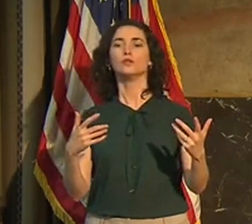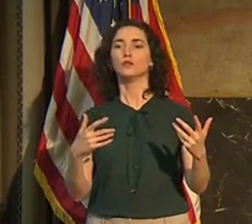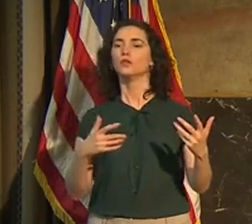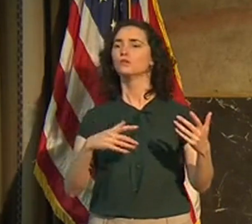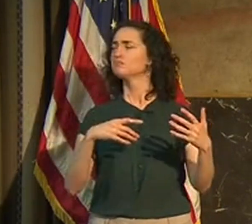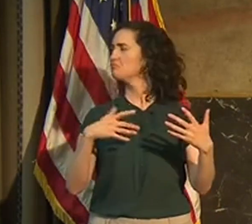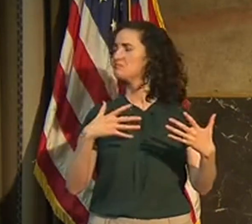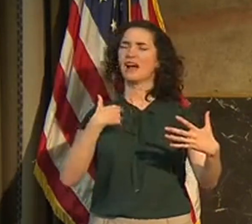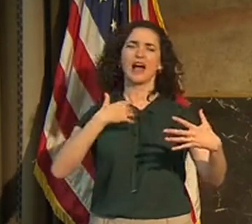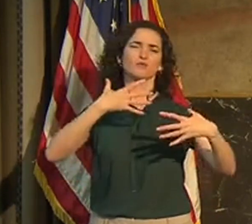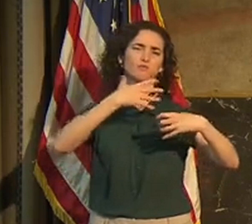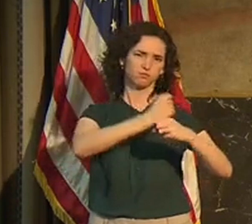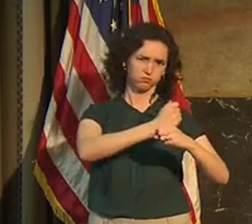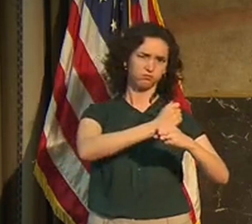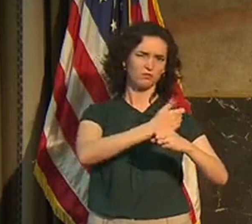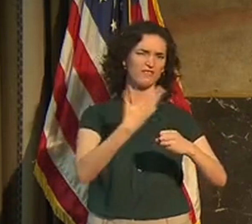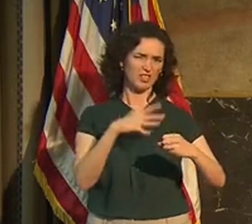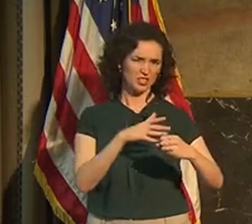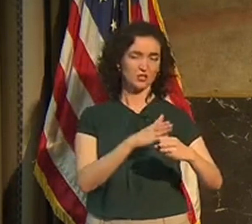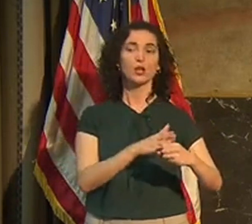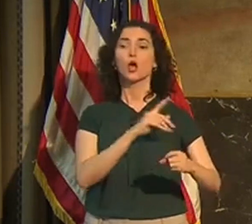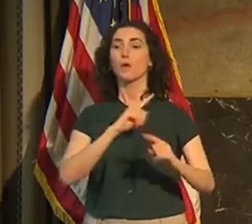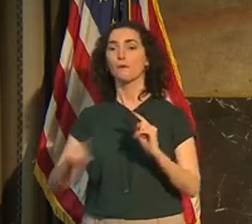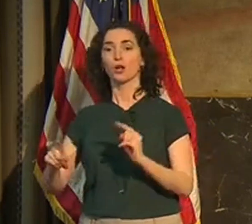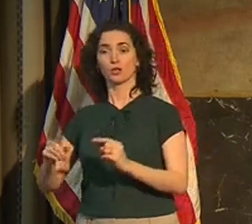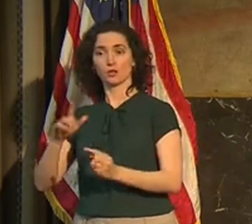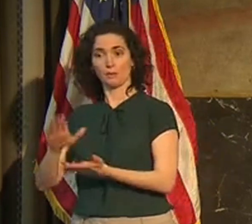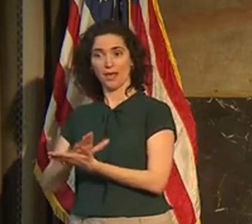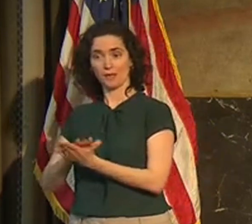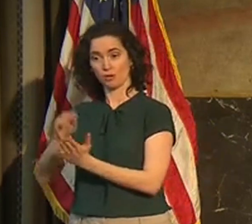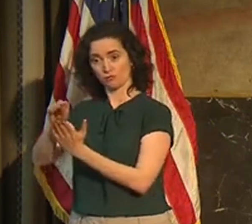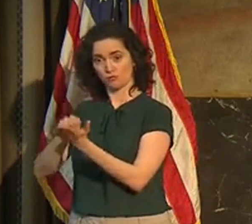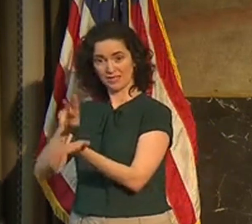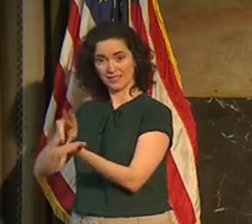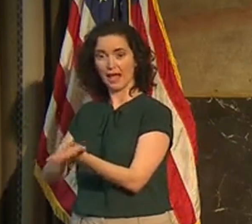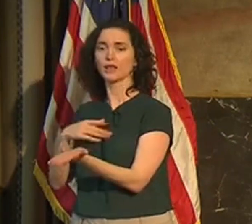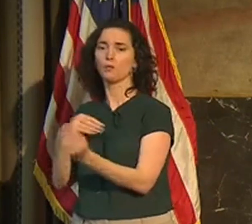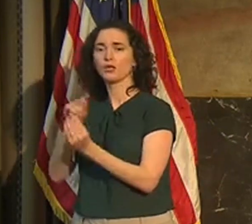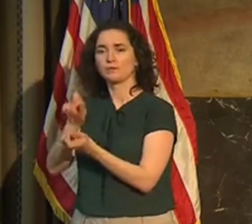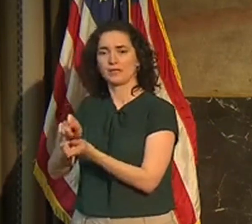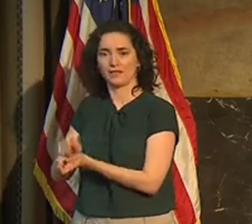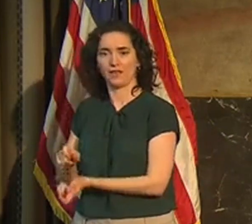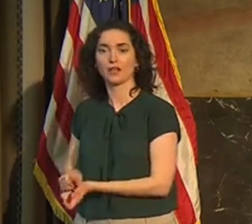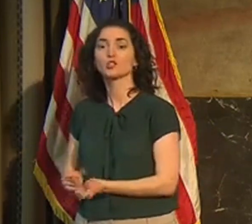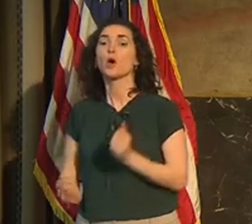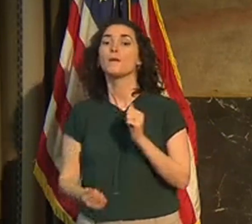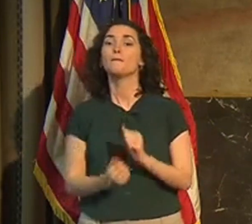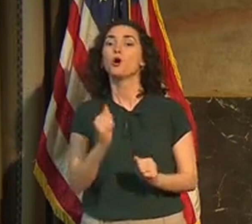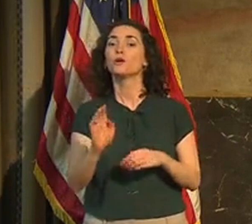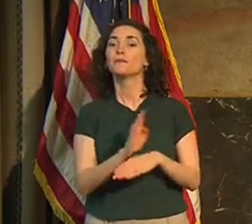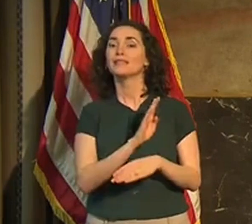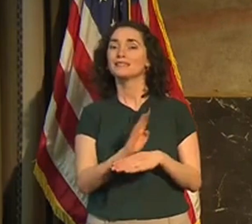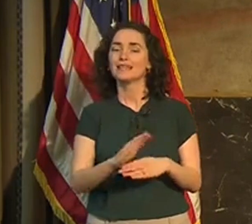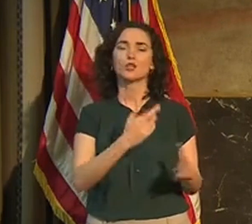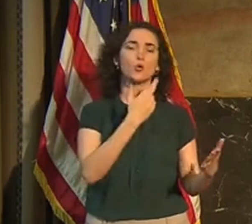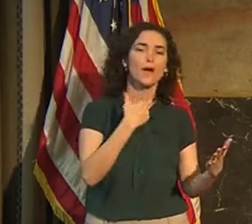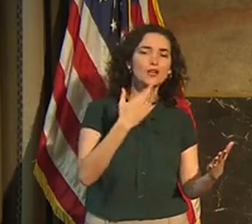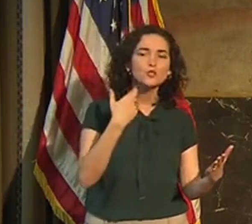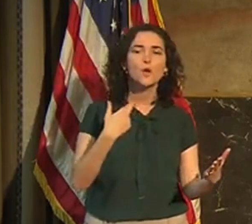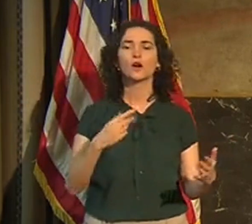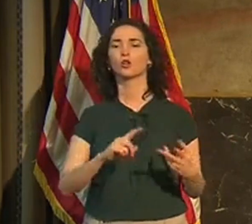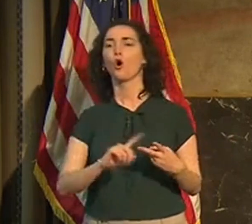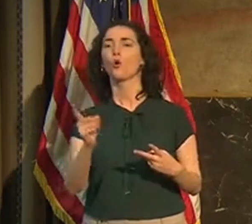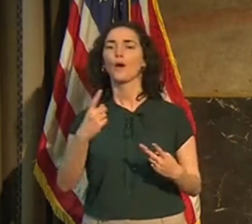a more specific information. The majority of businesses, including restaurants and salons will now be able to move to 75% of their